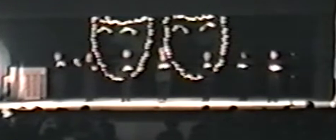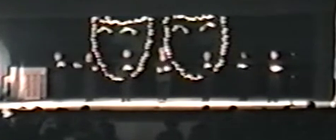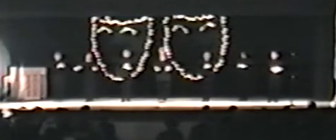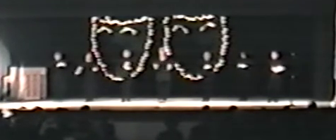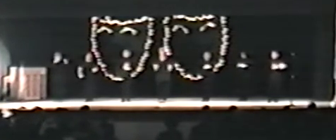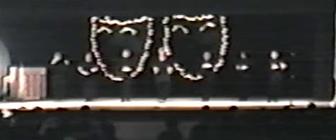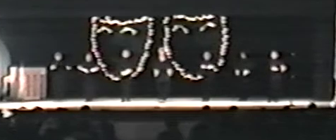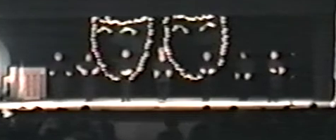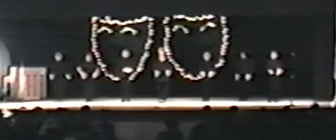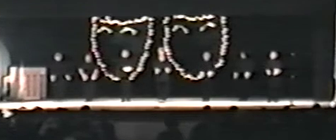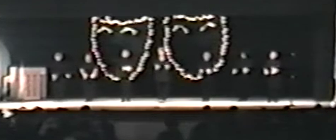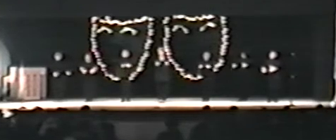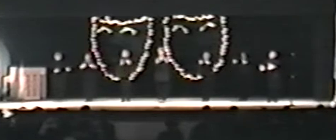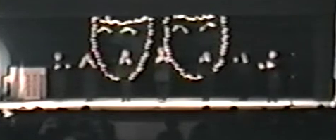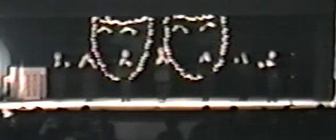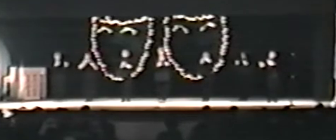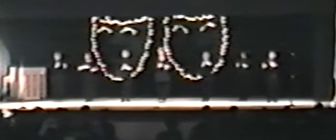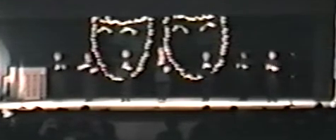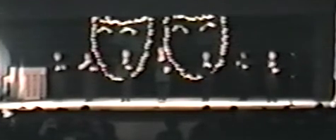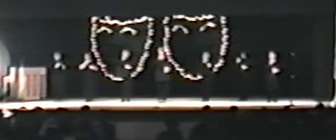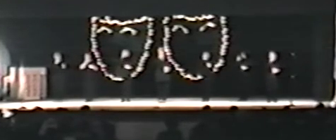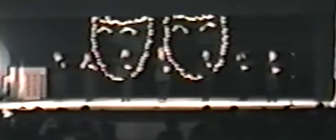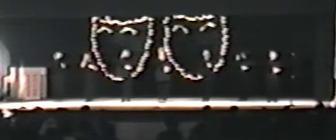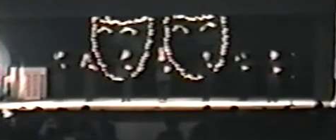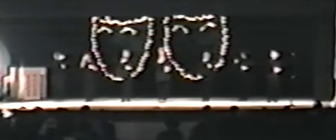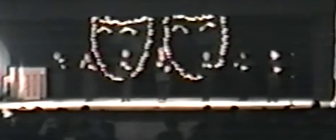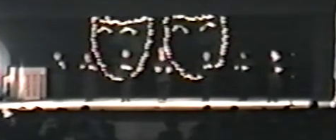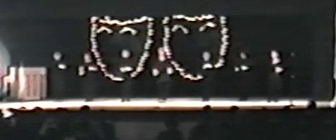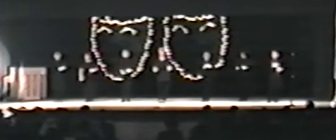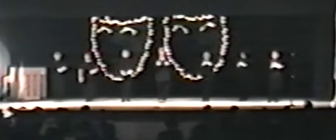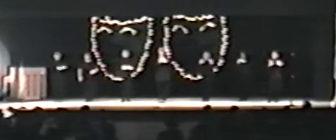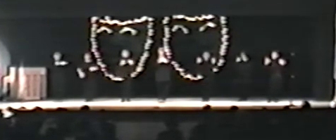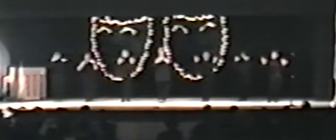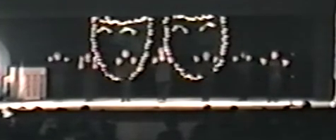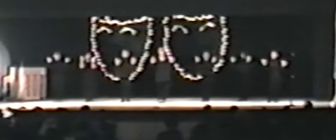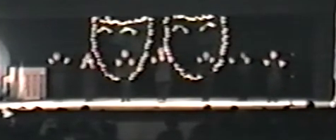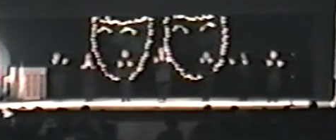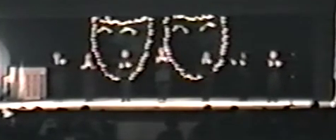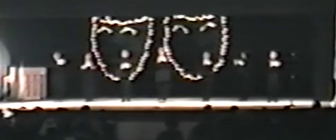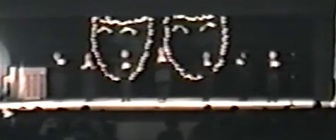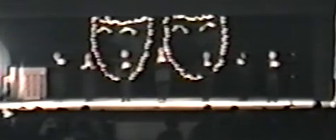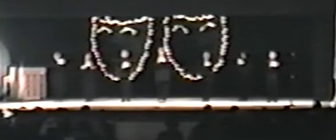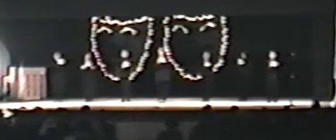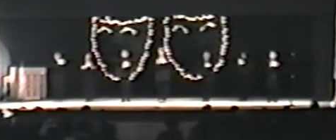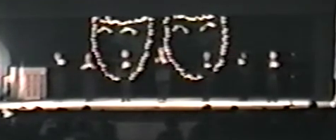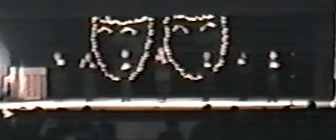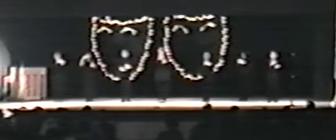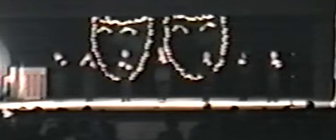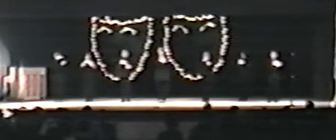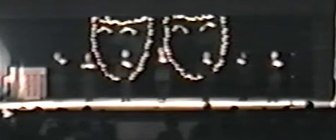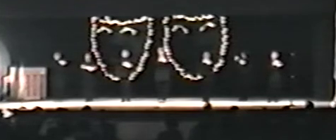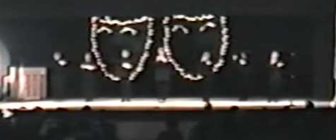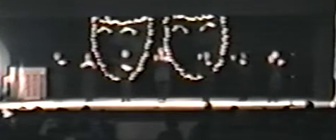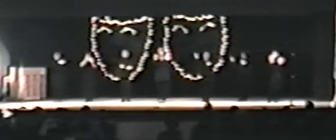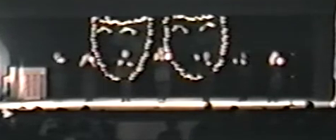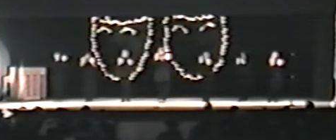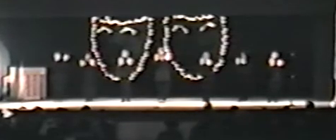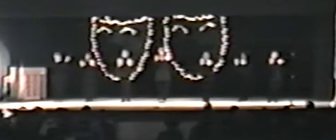lead you to a lonely place, find your